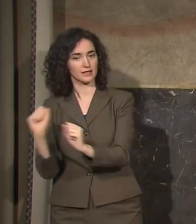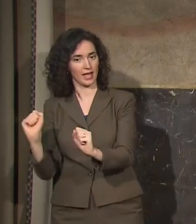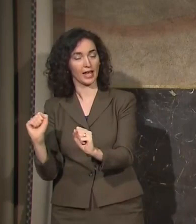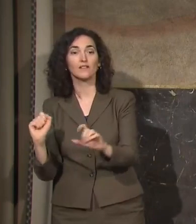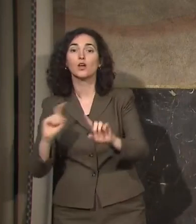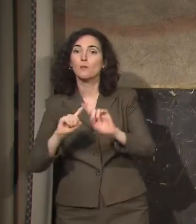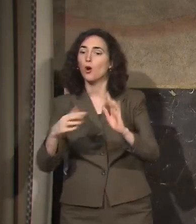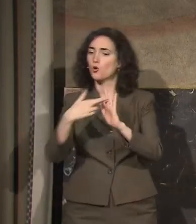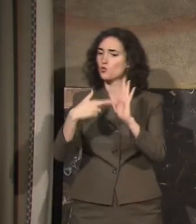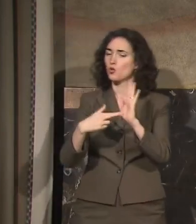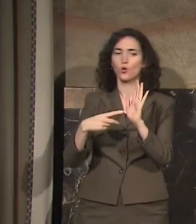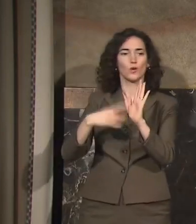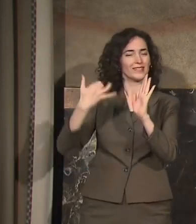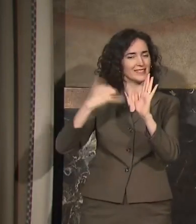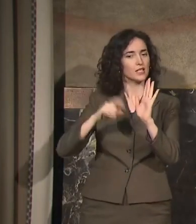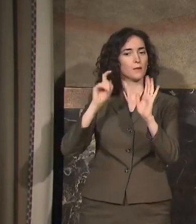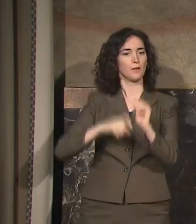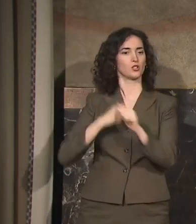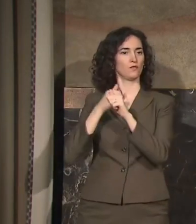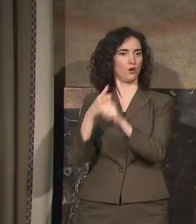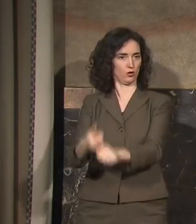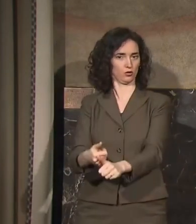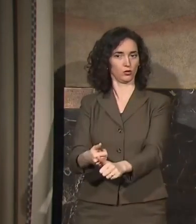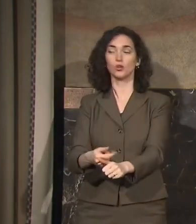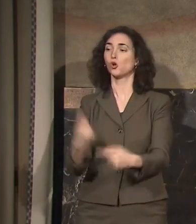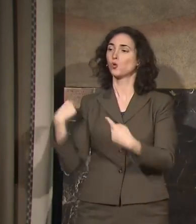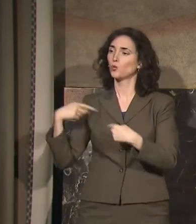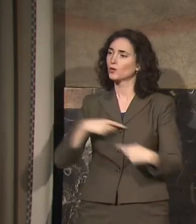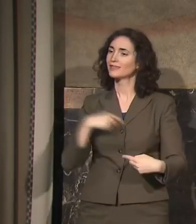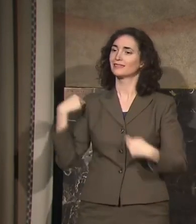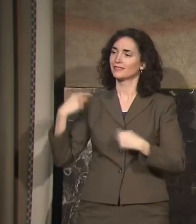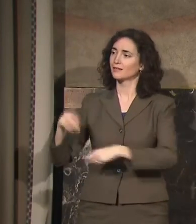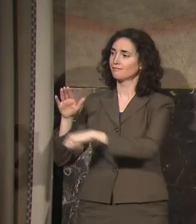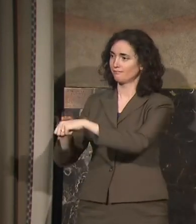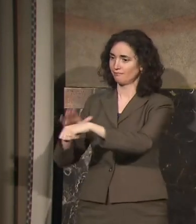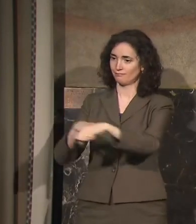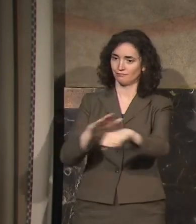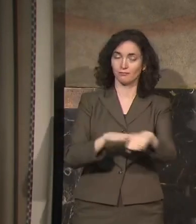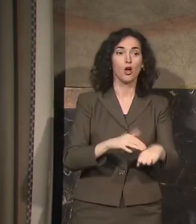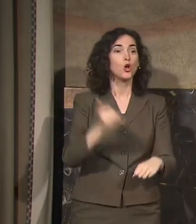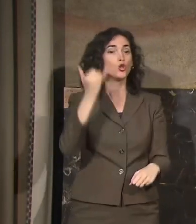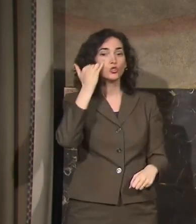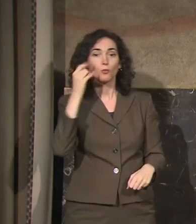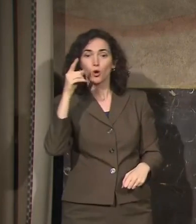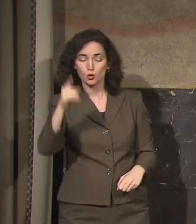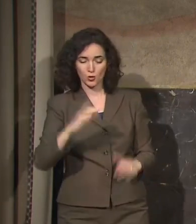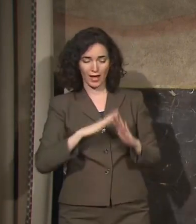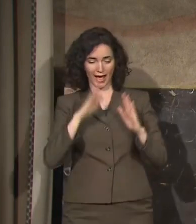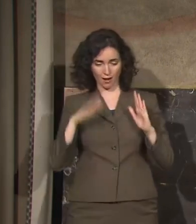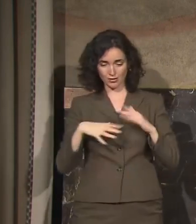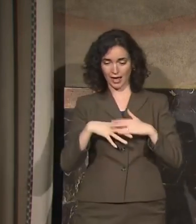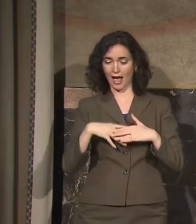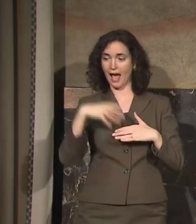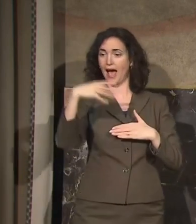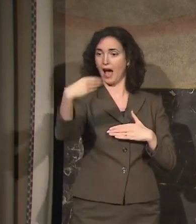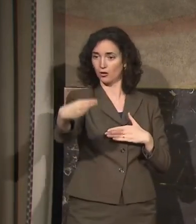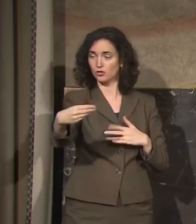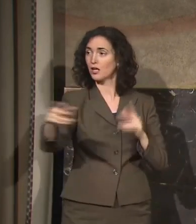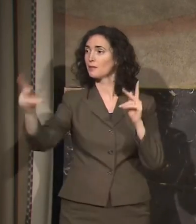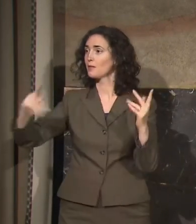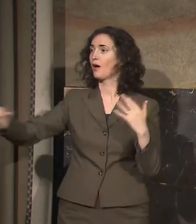still apply. And so what we've been saying is if you're outside of your home and you're interacting with people who are not part of your immediate